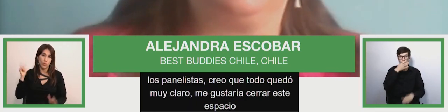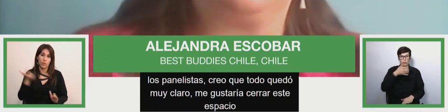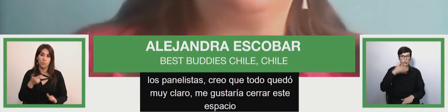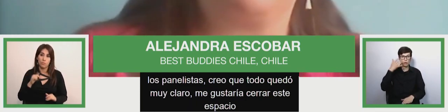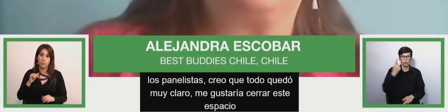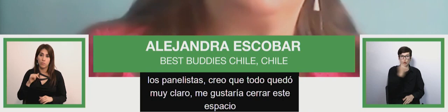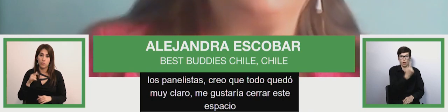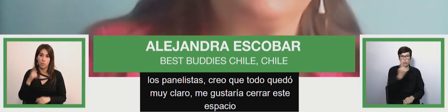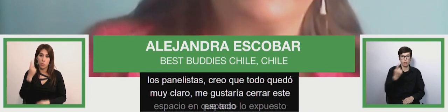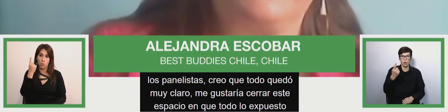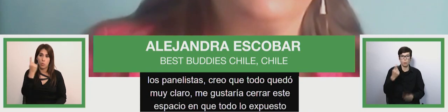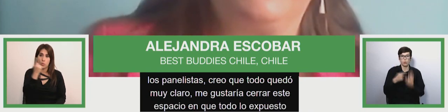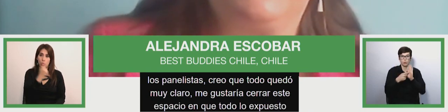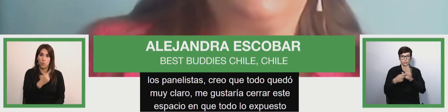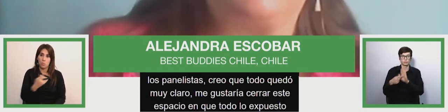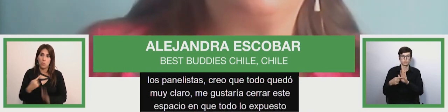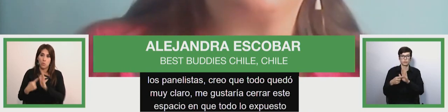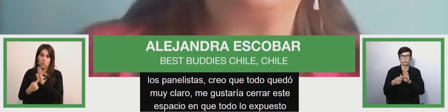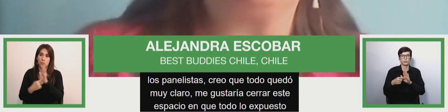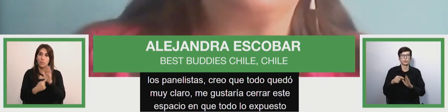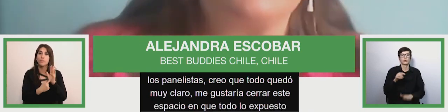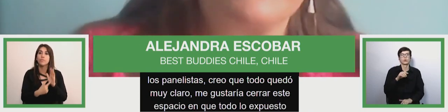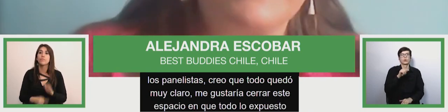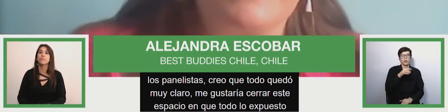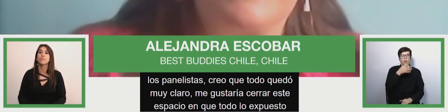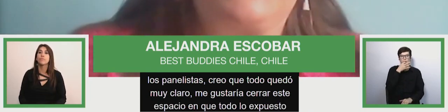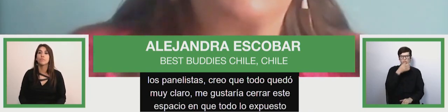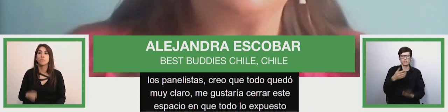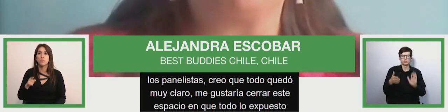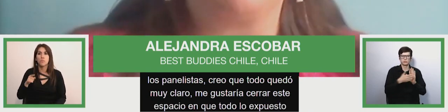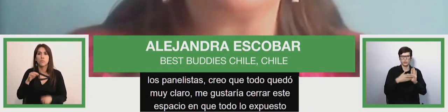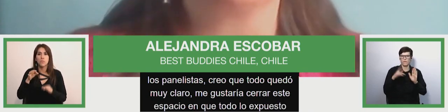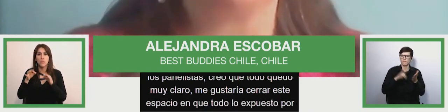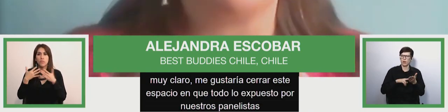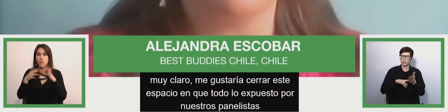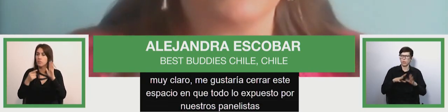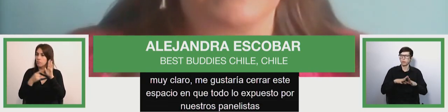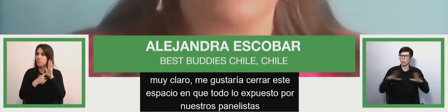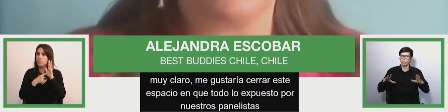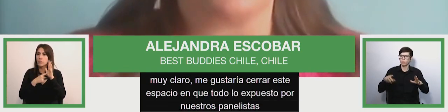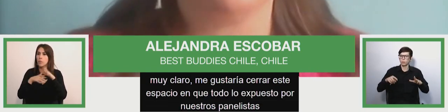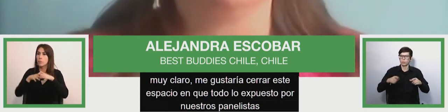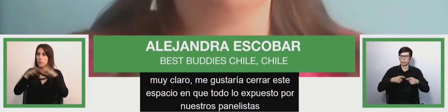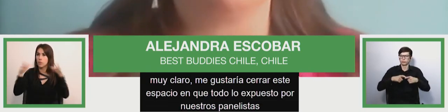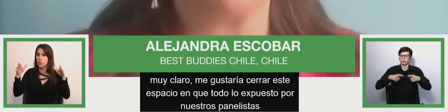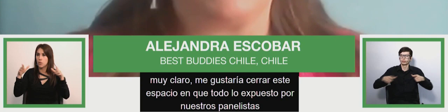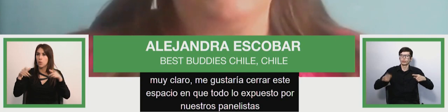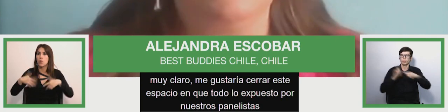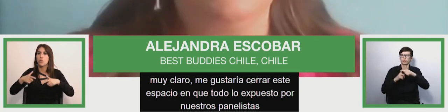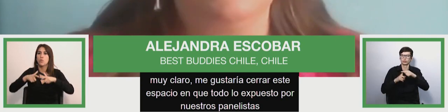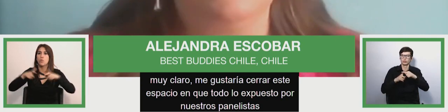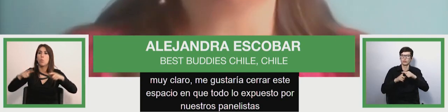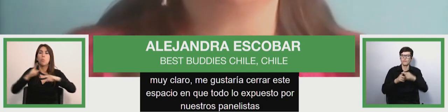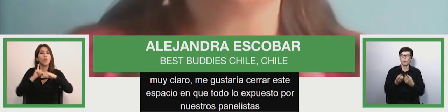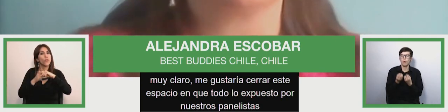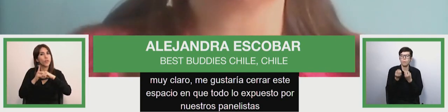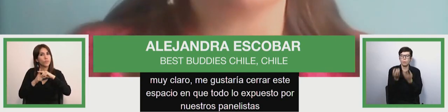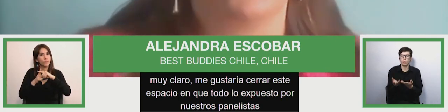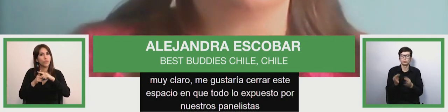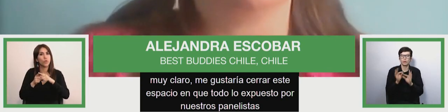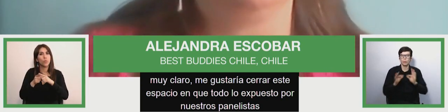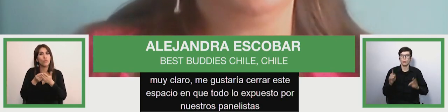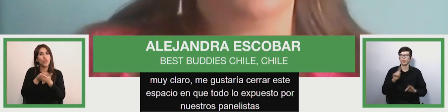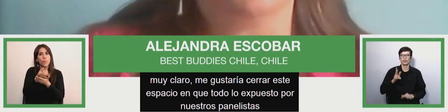everything is clear. So I would like to close this space where